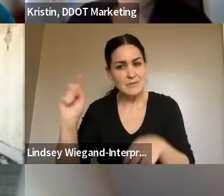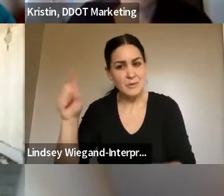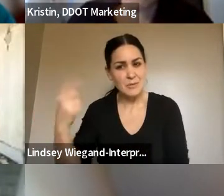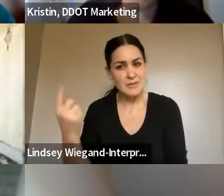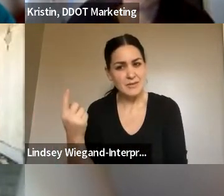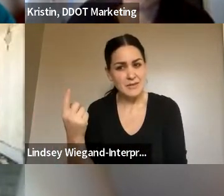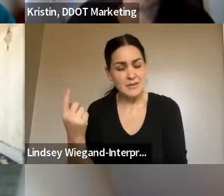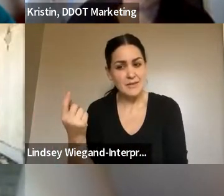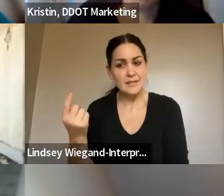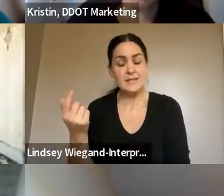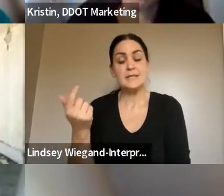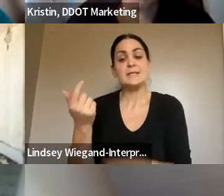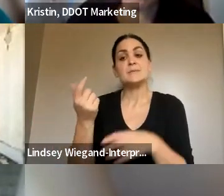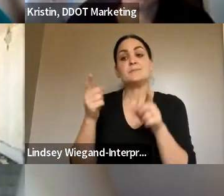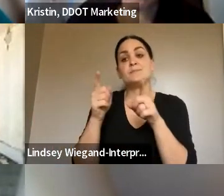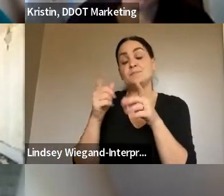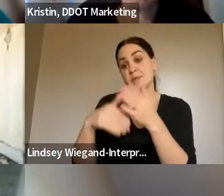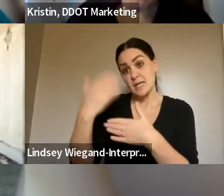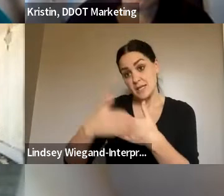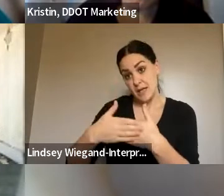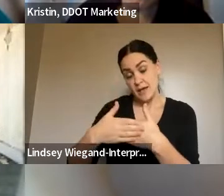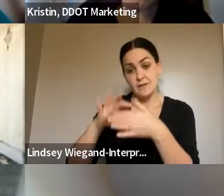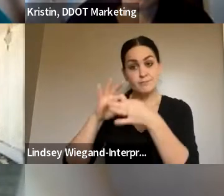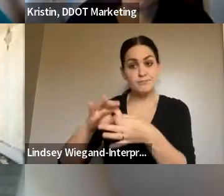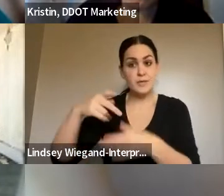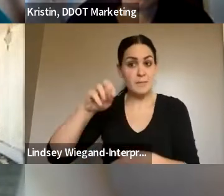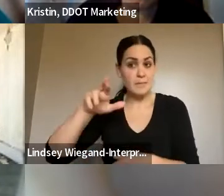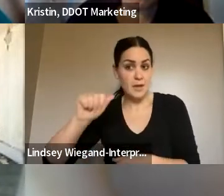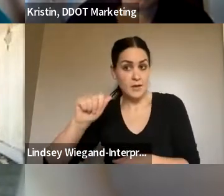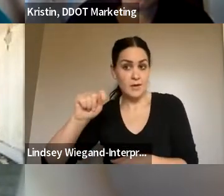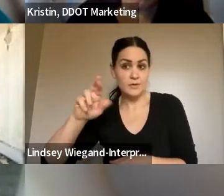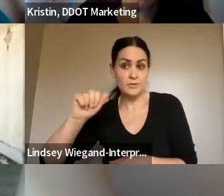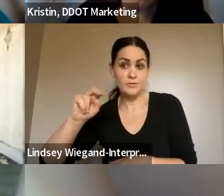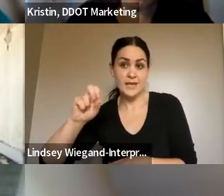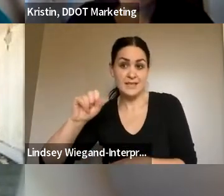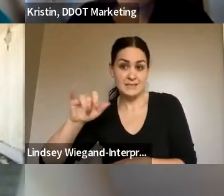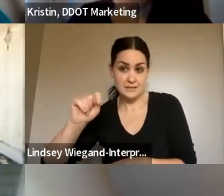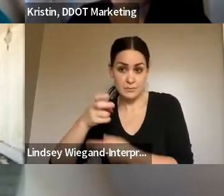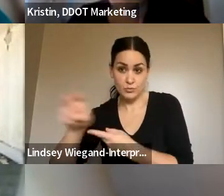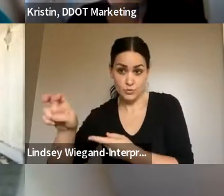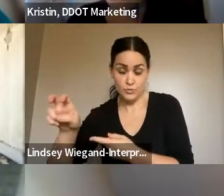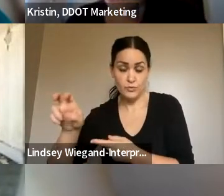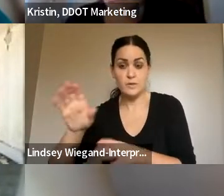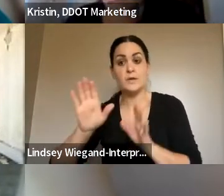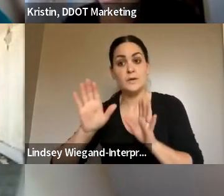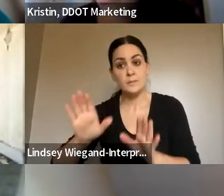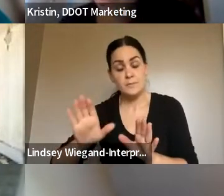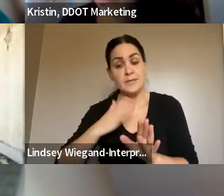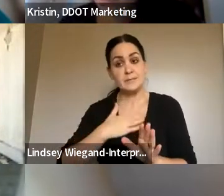My next thing is on our pair of transit move. So, please, is it going to be